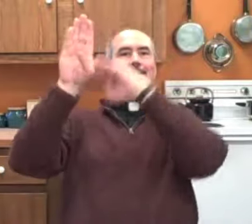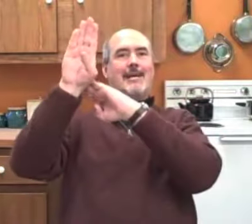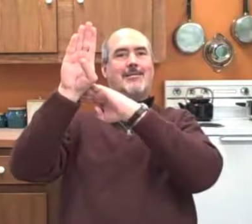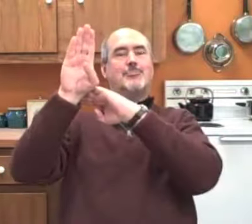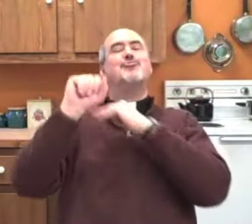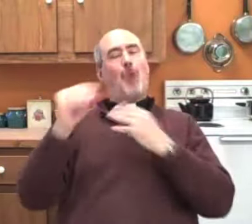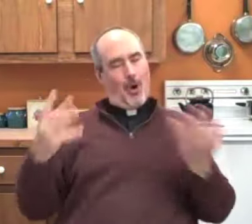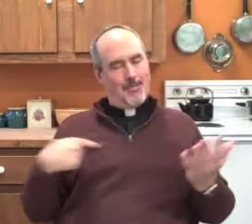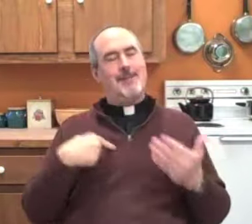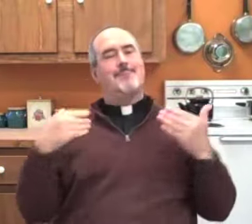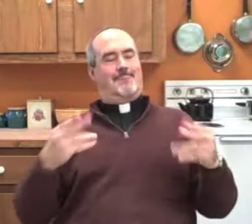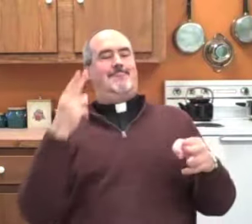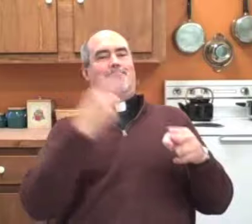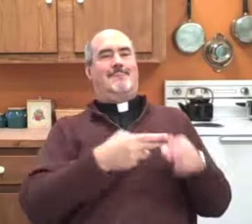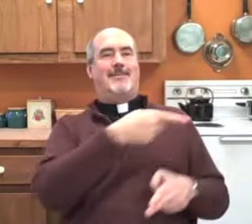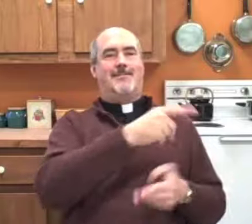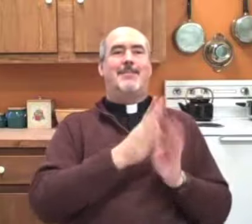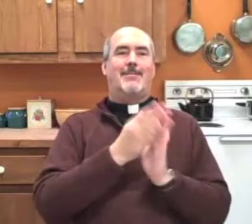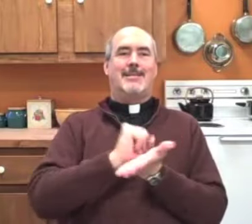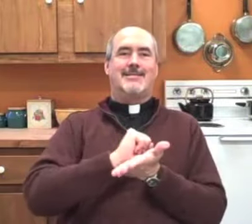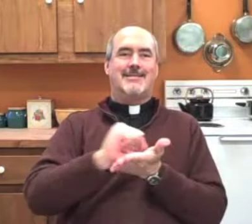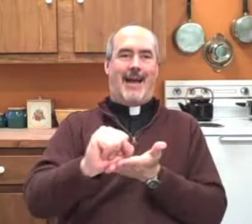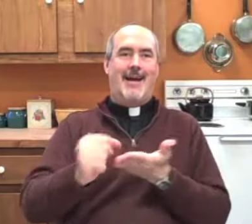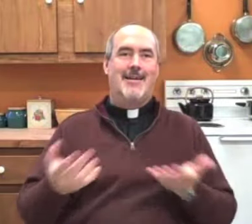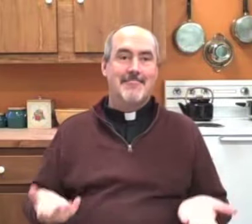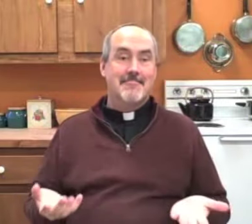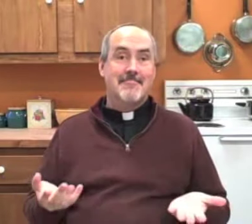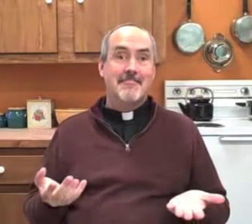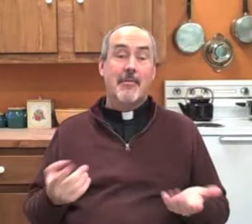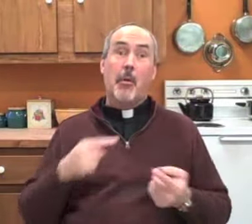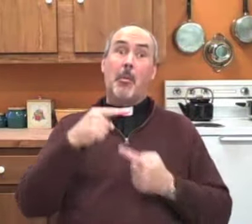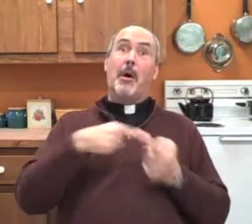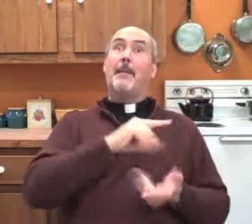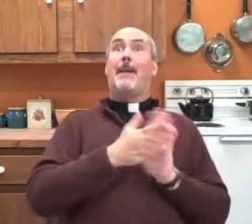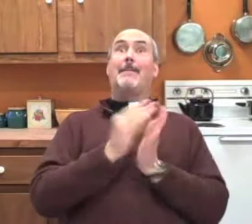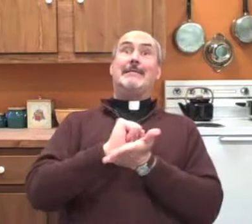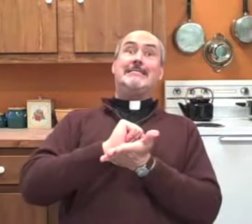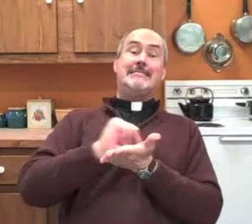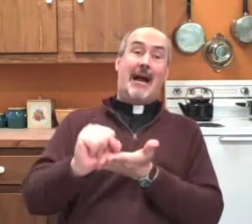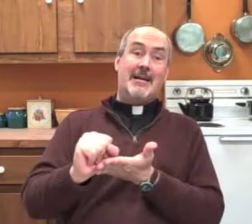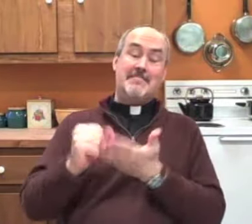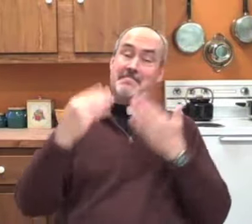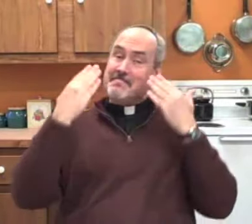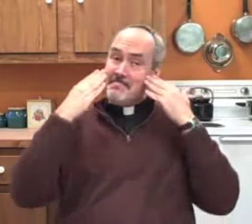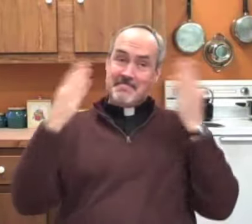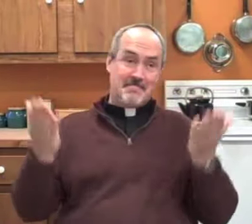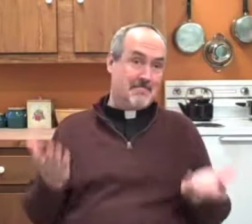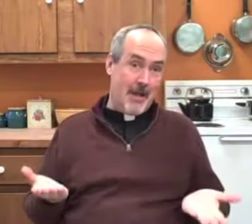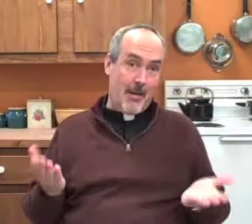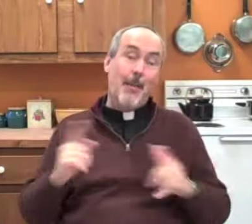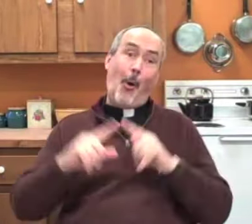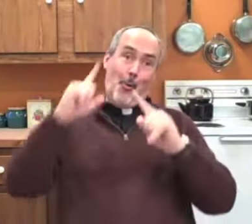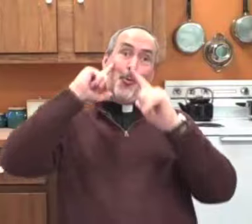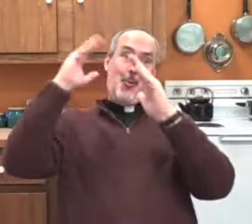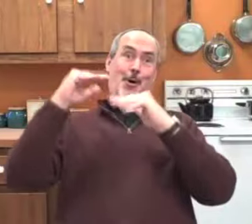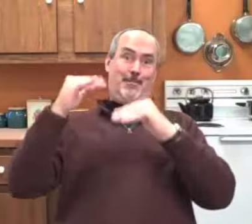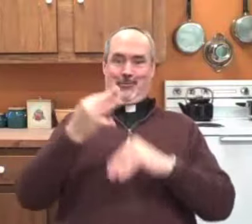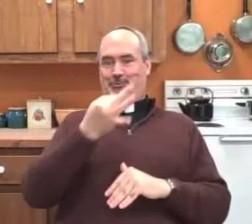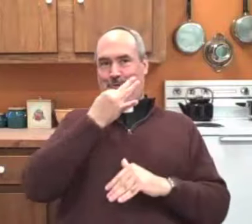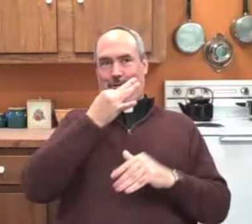And if we find out that she is in heaven, then she will be called a saint. When this will happen,